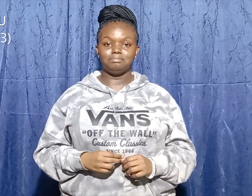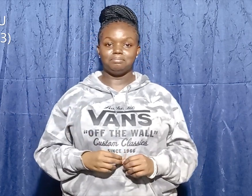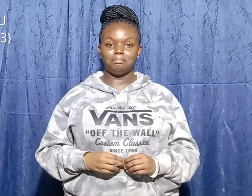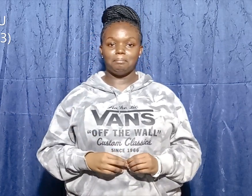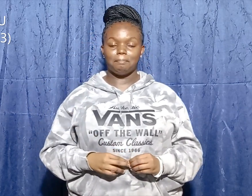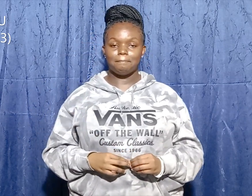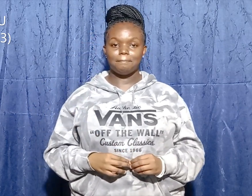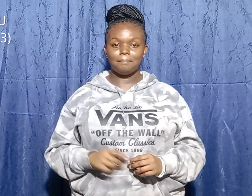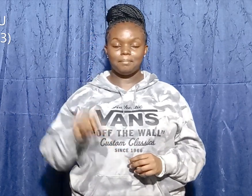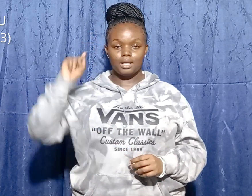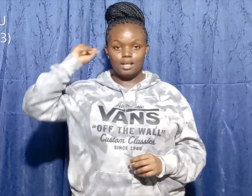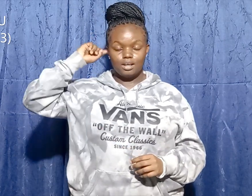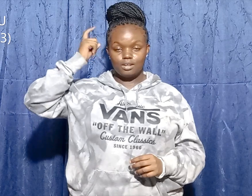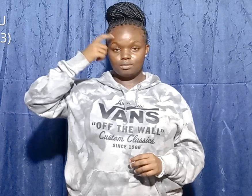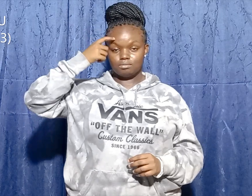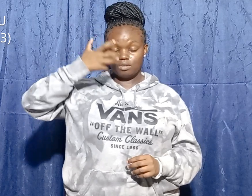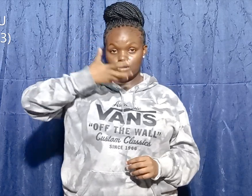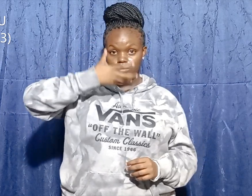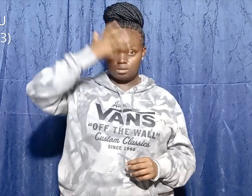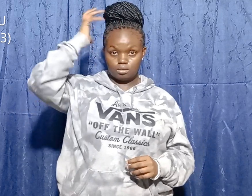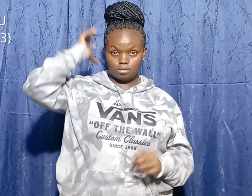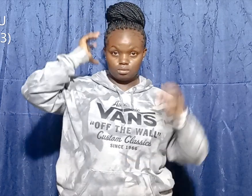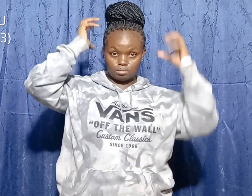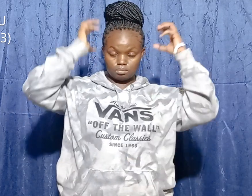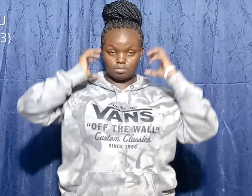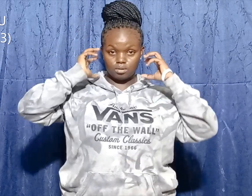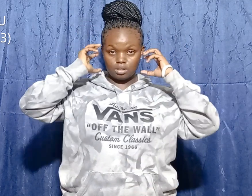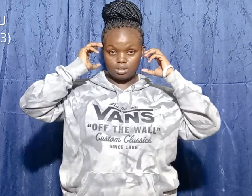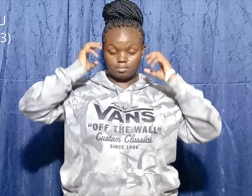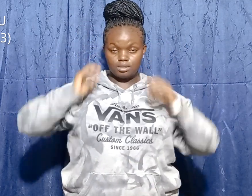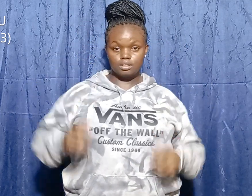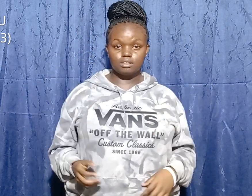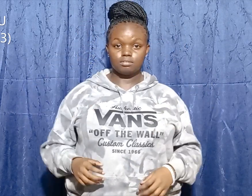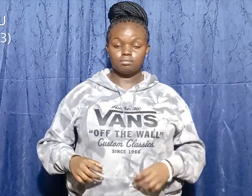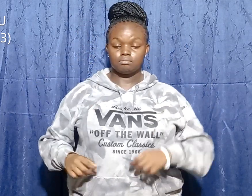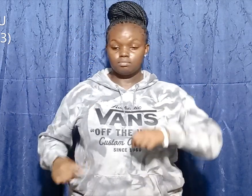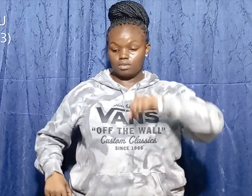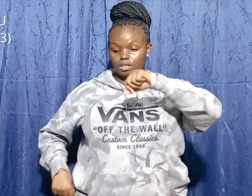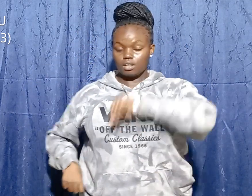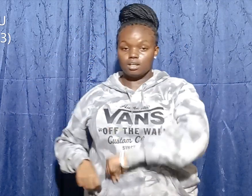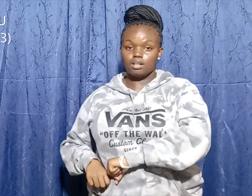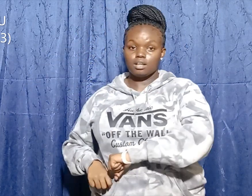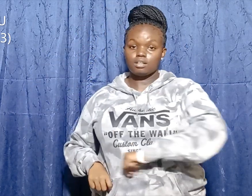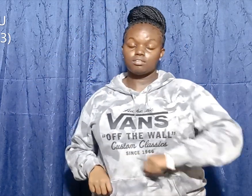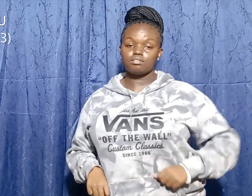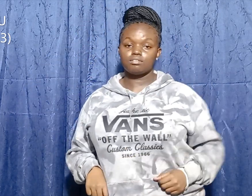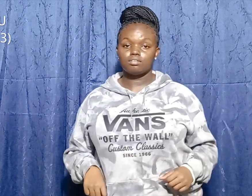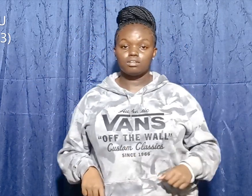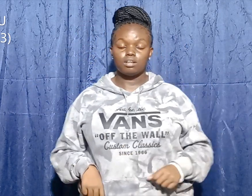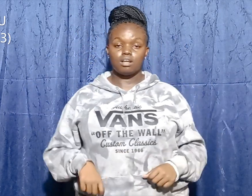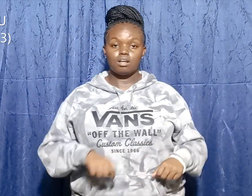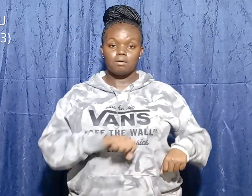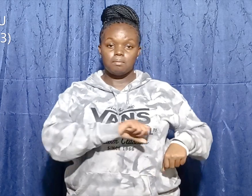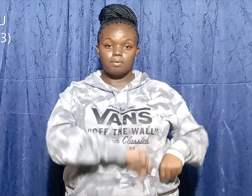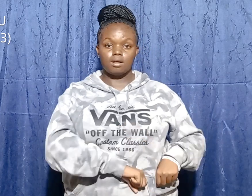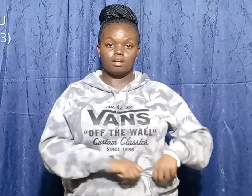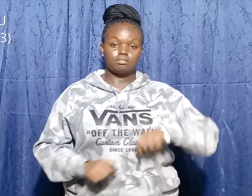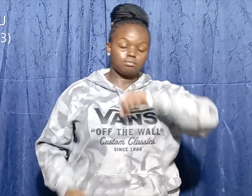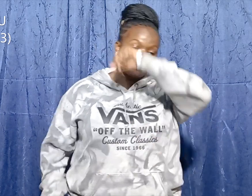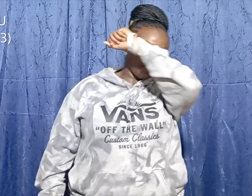Goliath wore a helmet, a knife around his waist, and one at the back made with